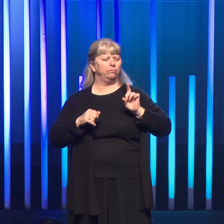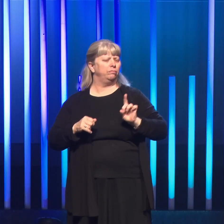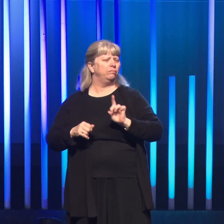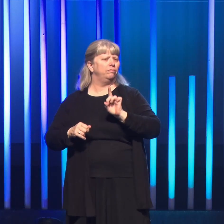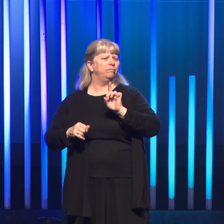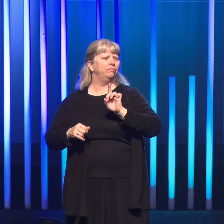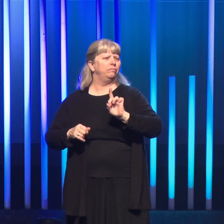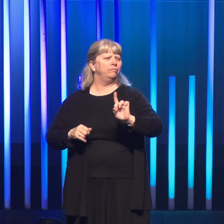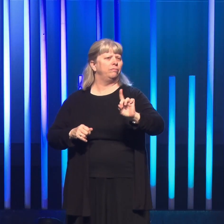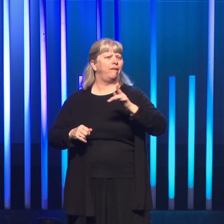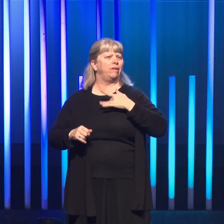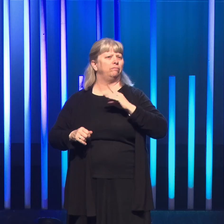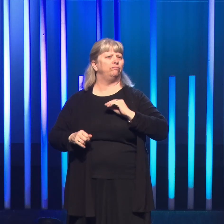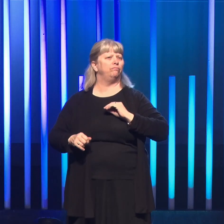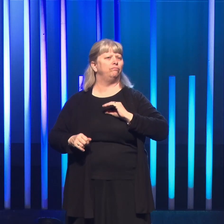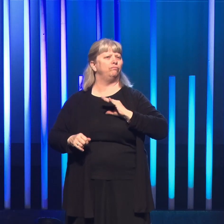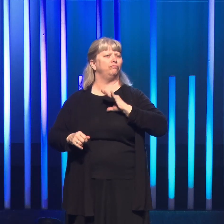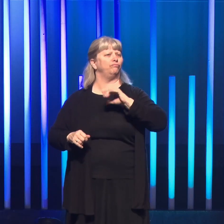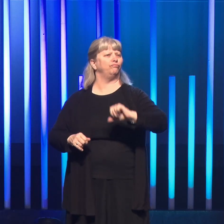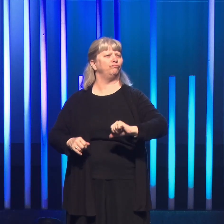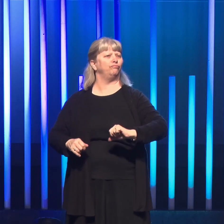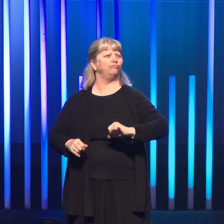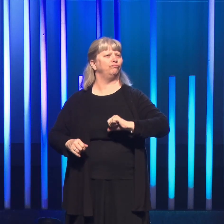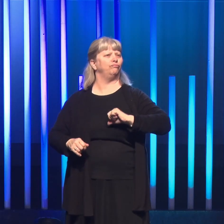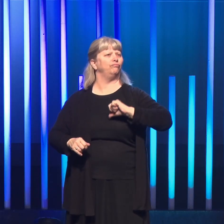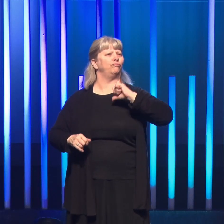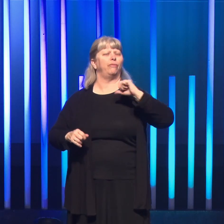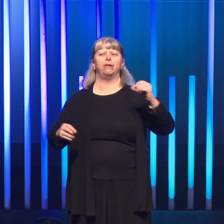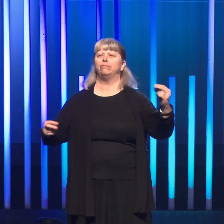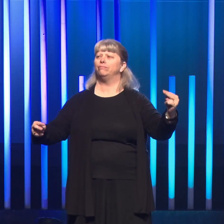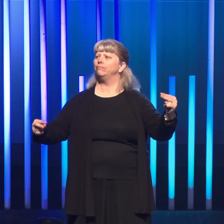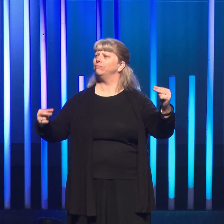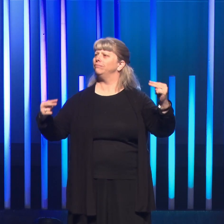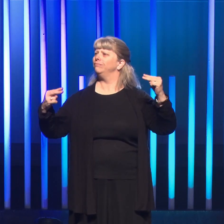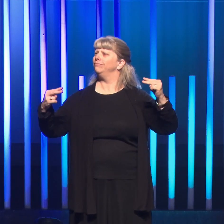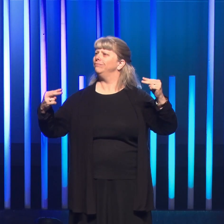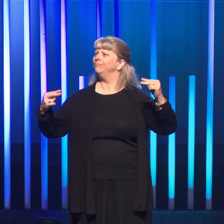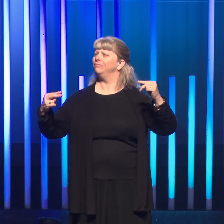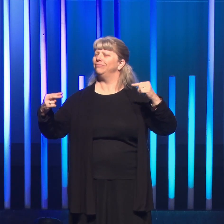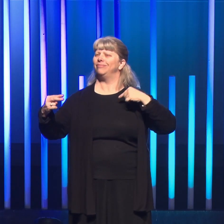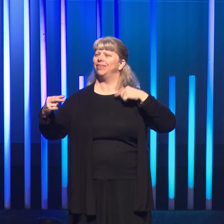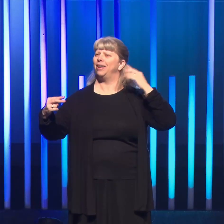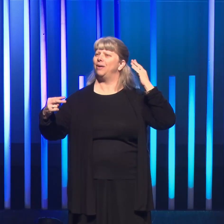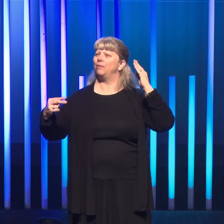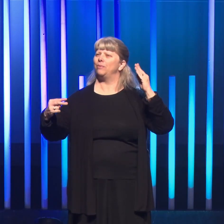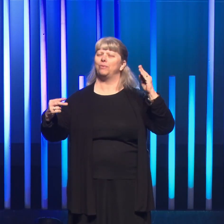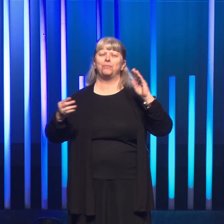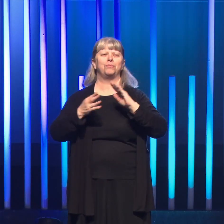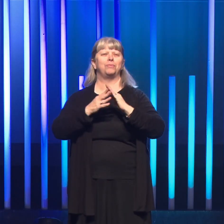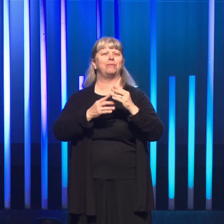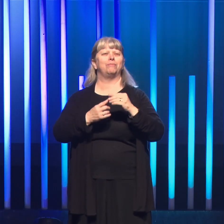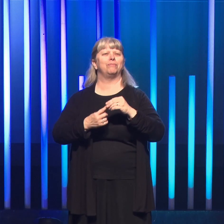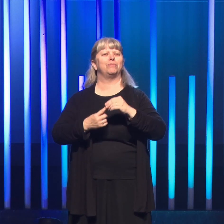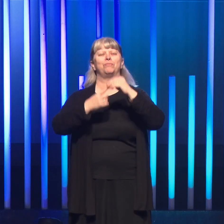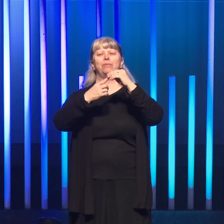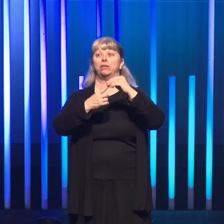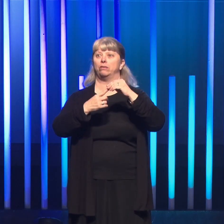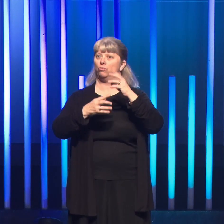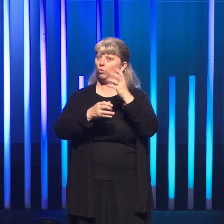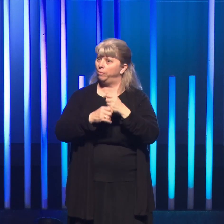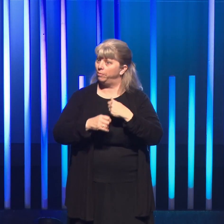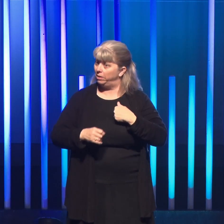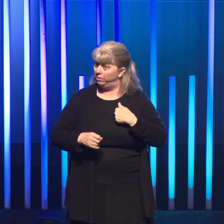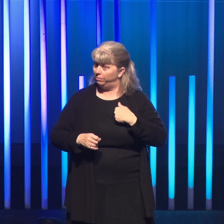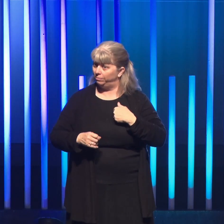pride that day, like all eyes were on me, because I was about to be someone special. And trust me,